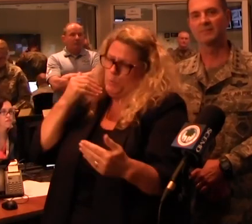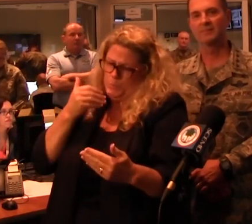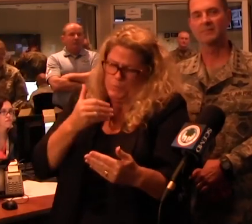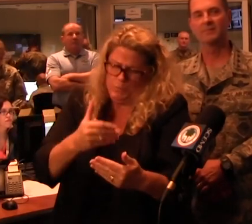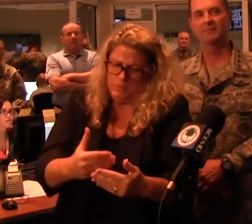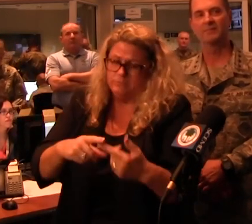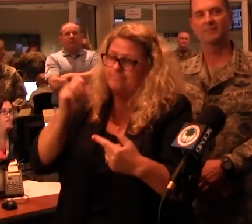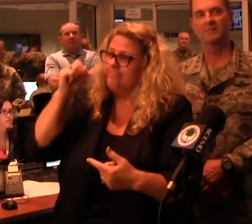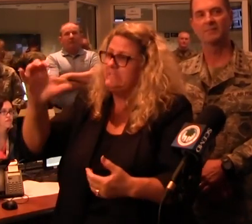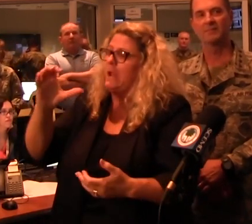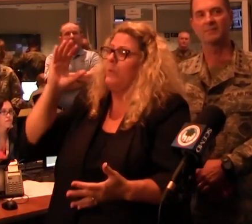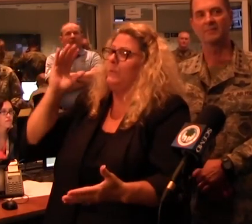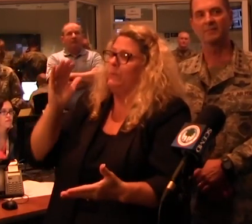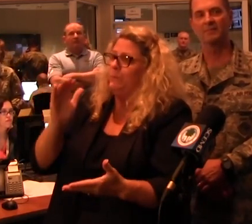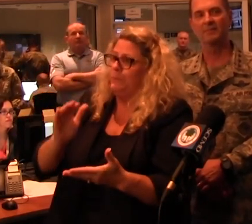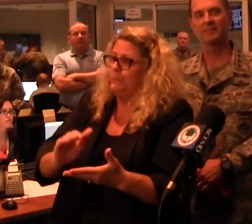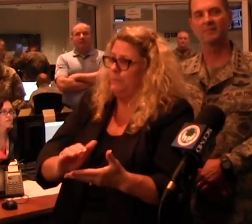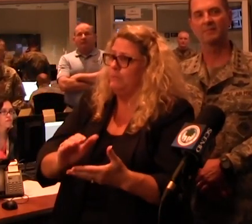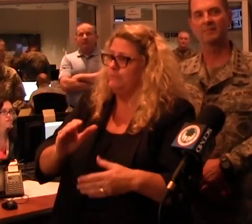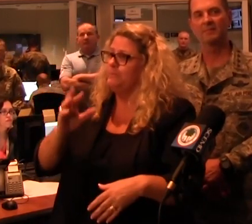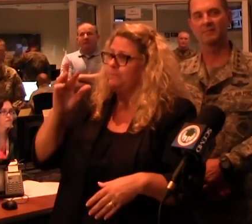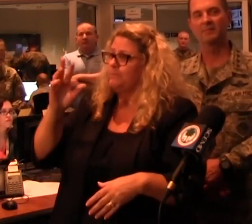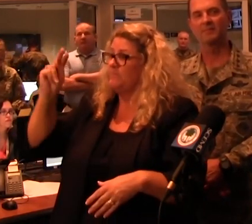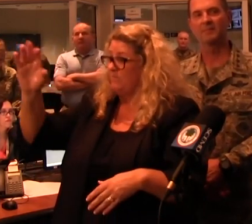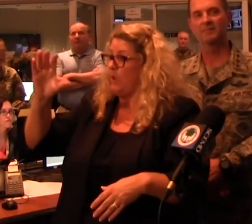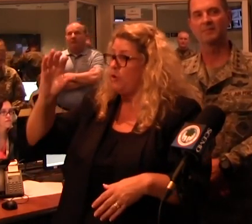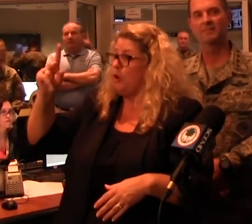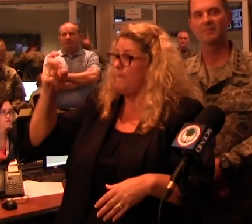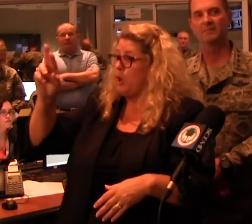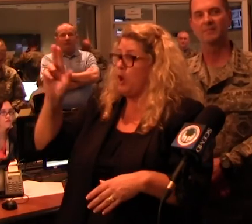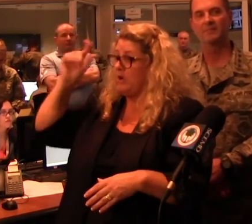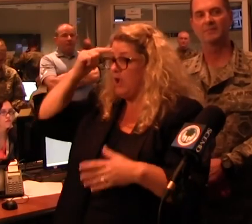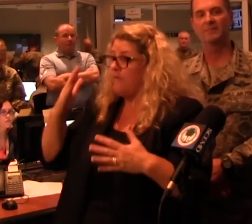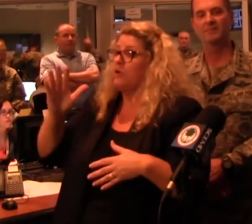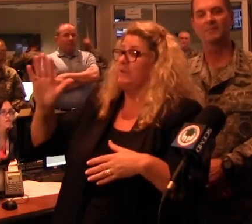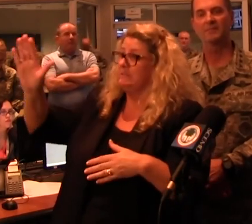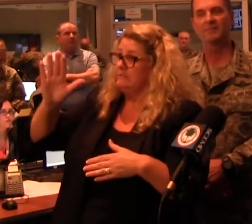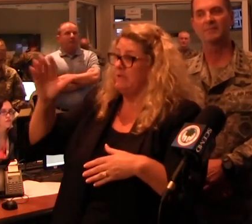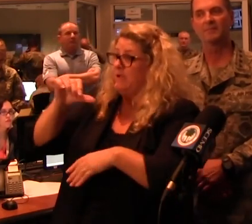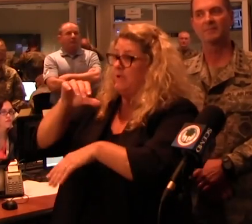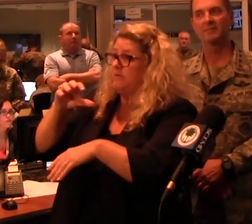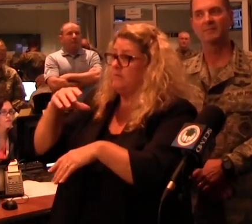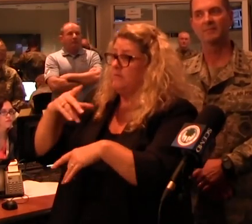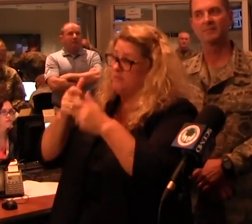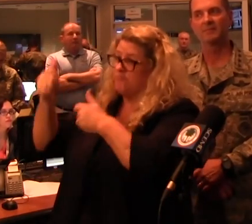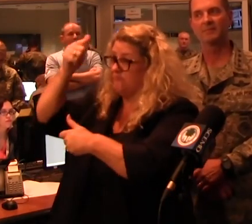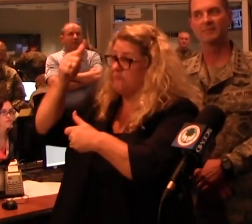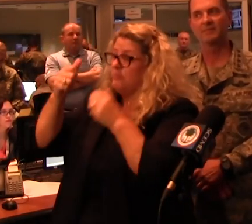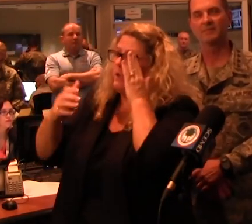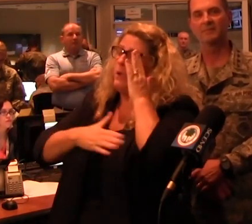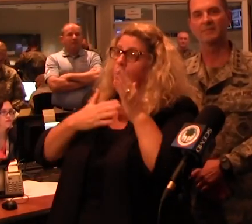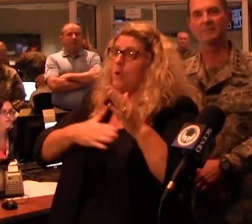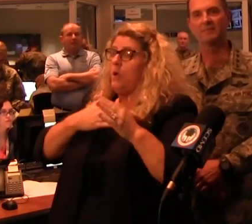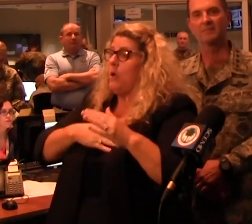And I know that Roy Cooper and all the authorities and people in North Carolina are glad it weakened a little